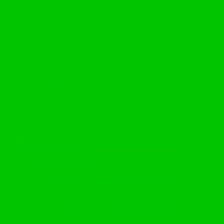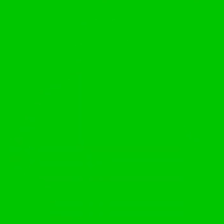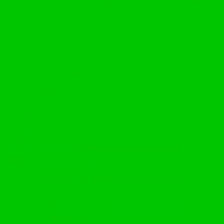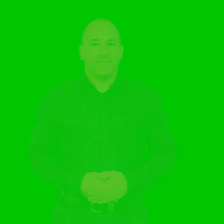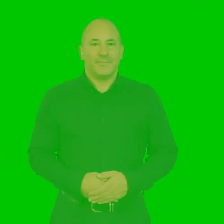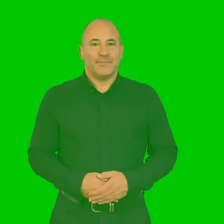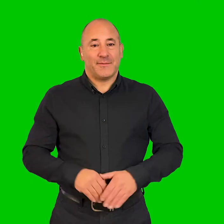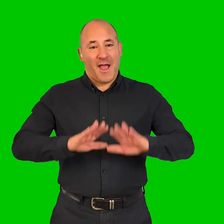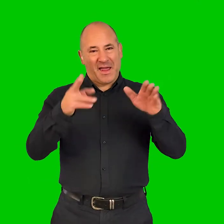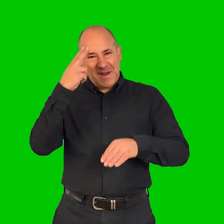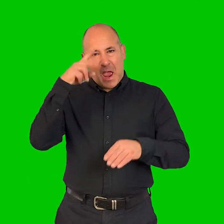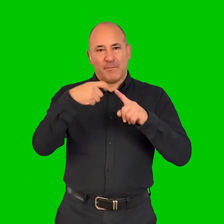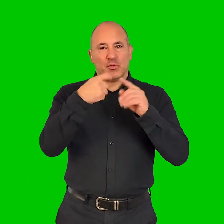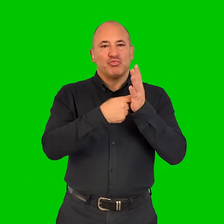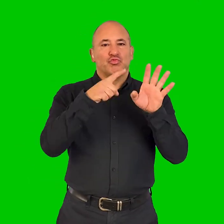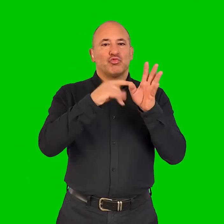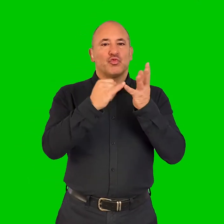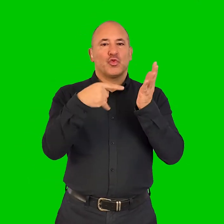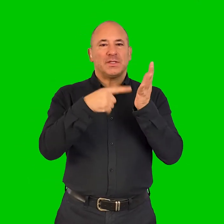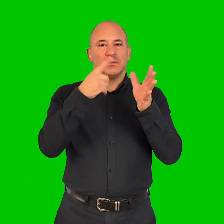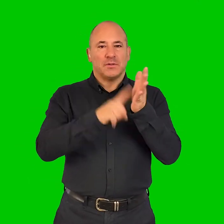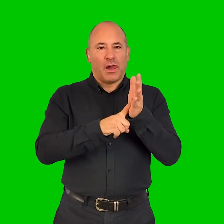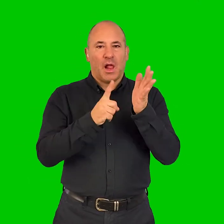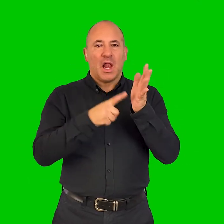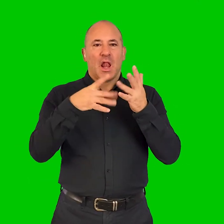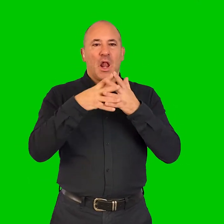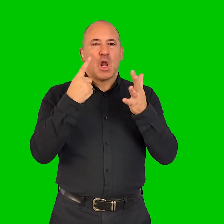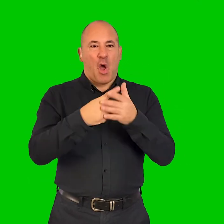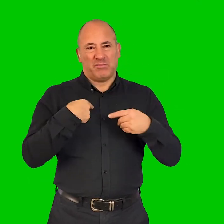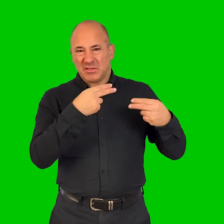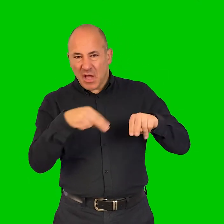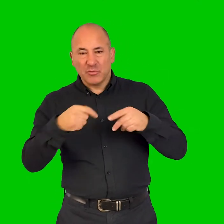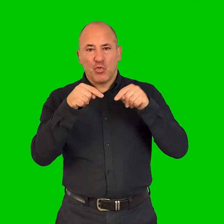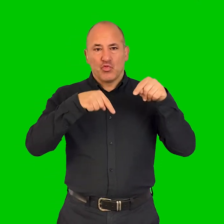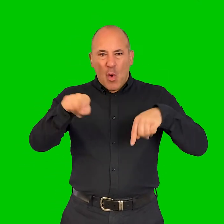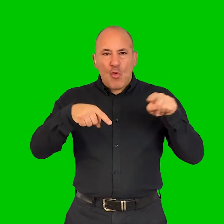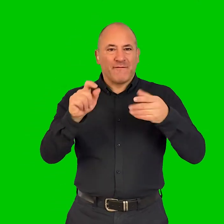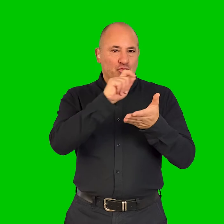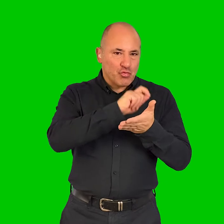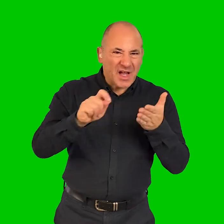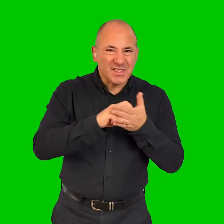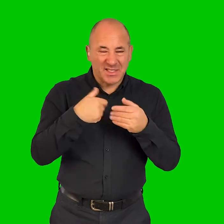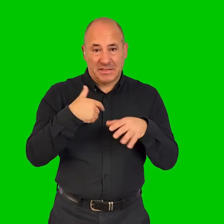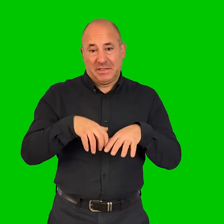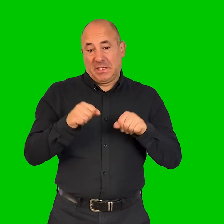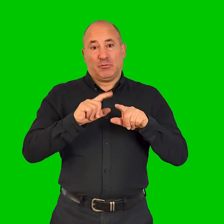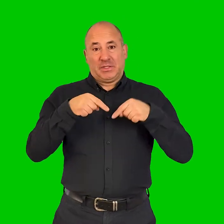Hi, my name is Crystal Lowe. I'm a dancer, a choreographer and a writer and an early career director and filmmaker.